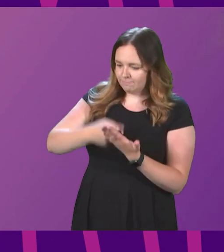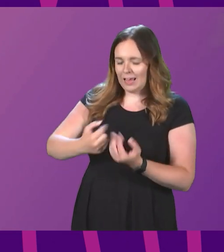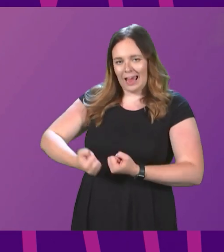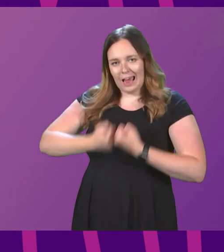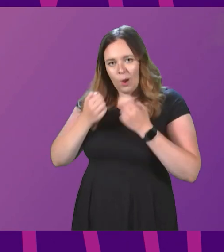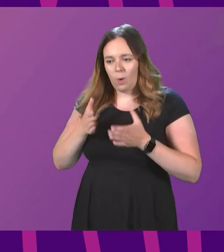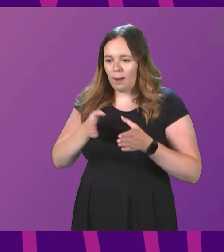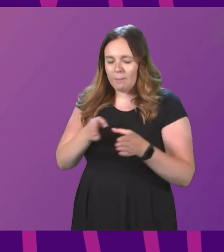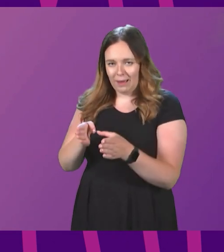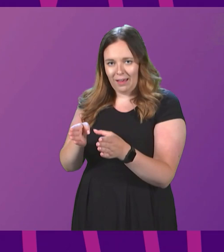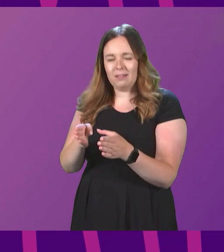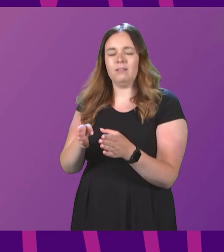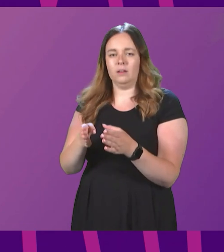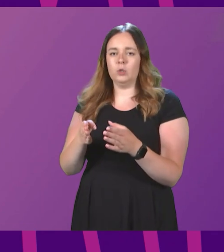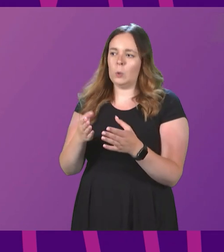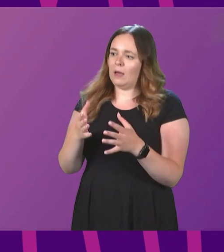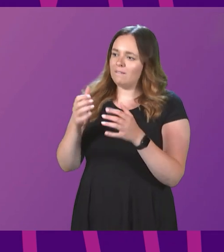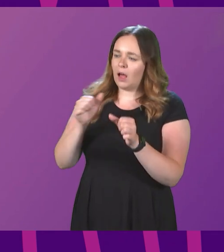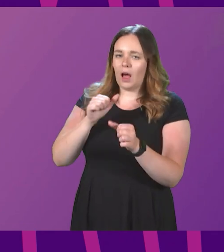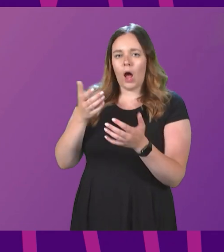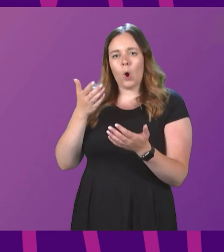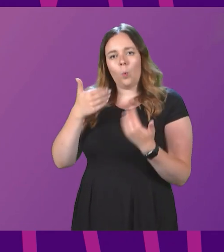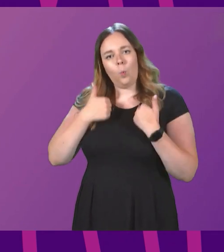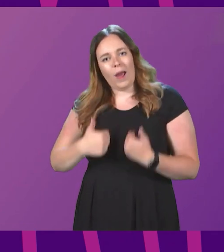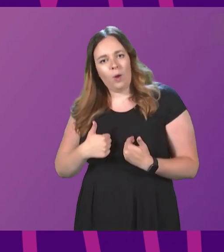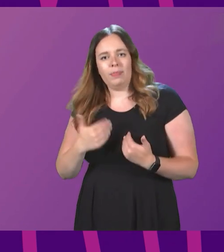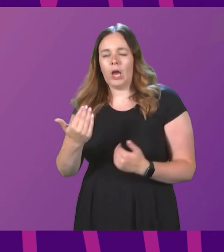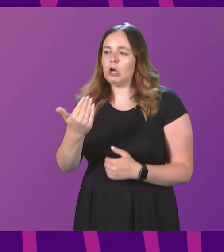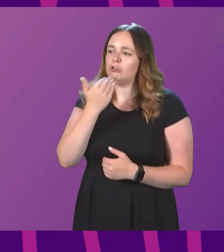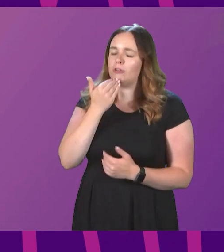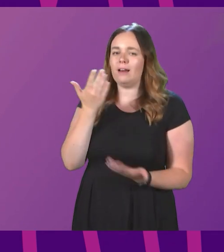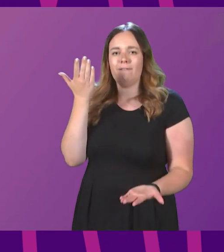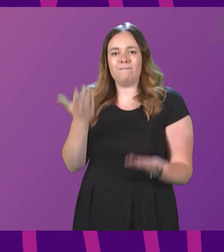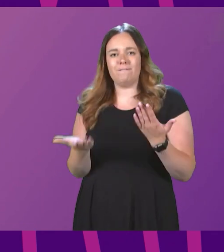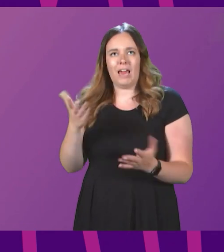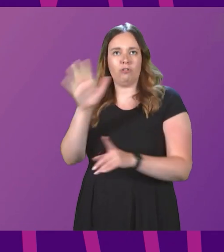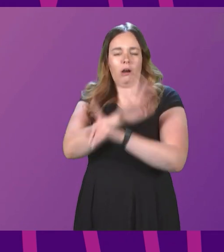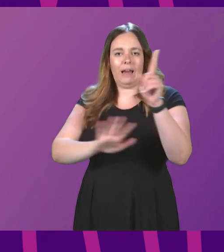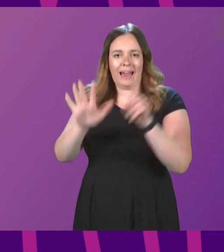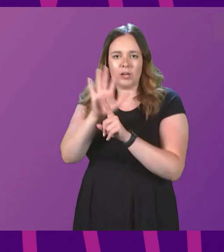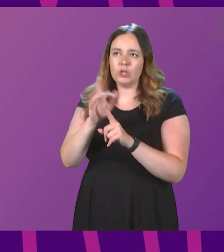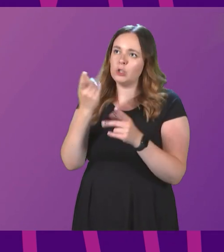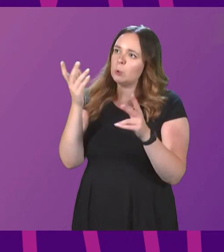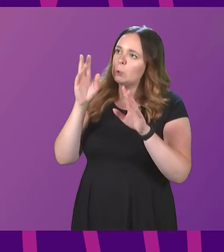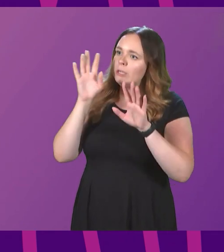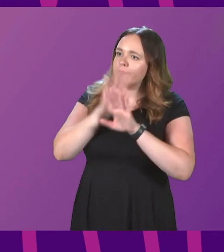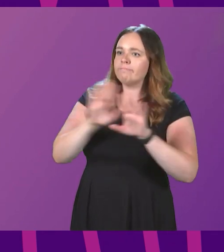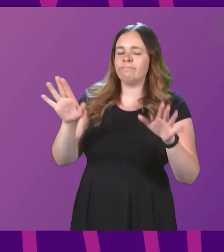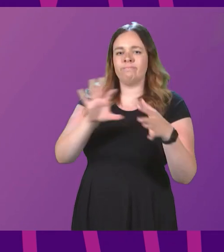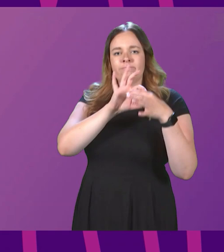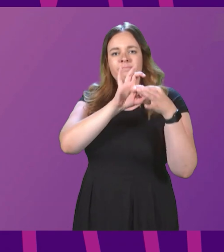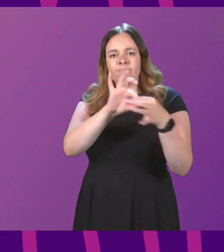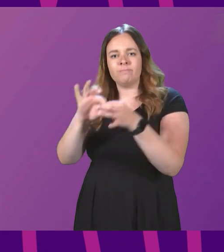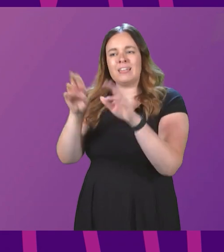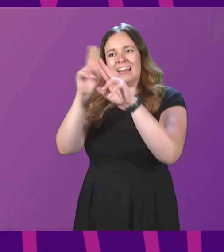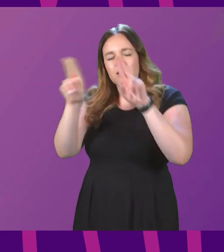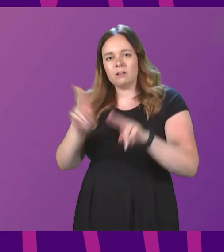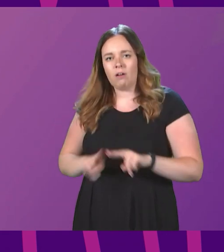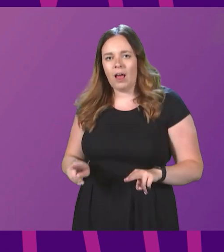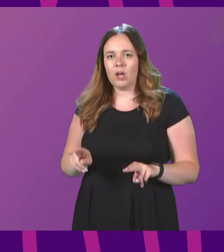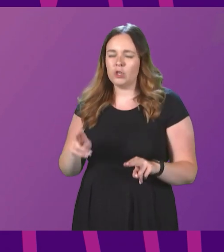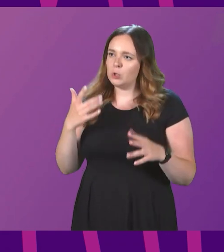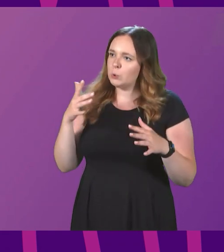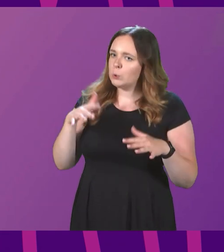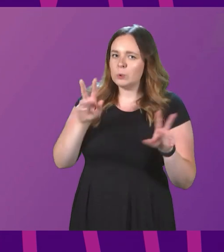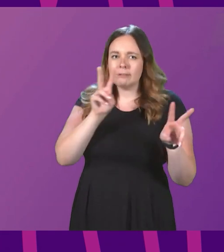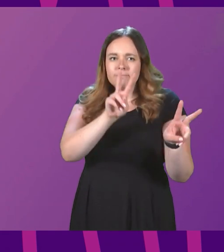to build a wealthier, greener, fairer nation, to be outward looking and internationalist, to lift our eyes